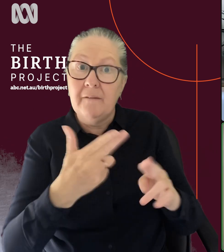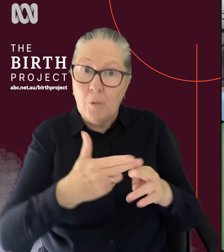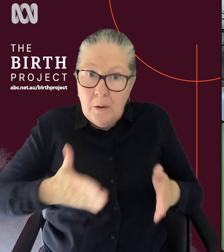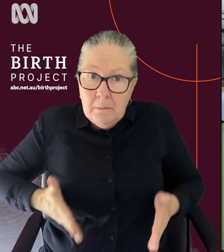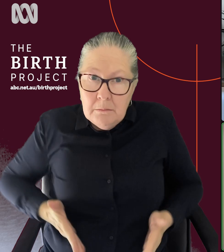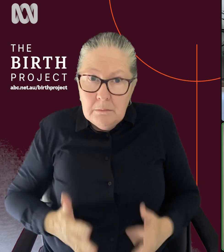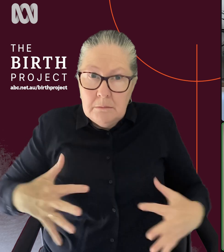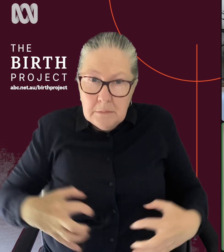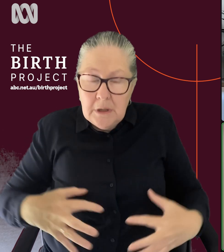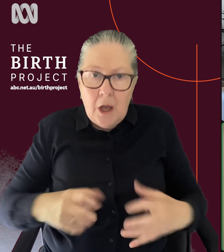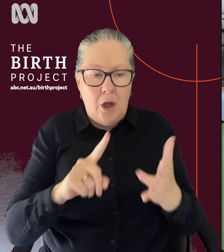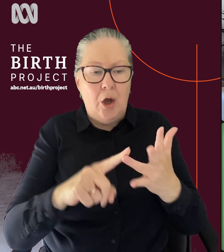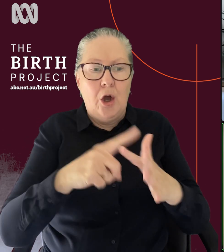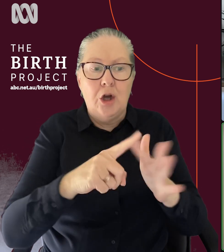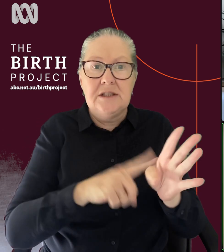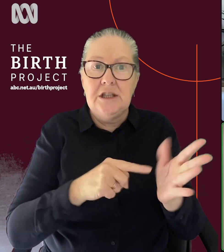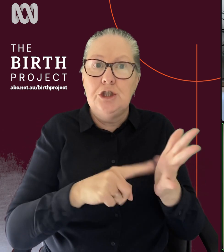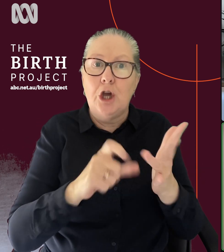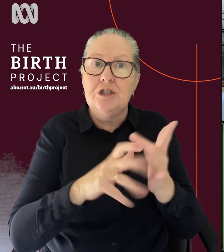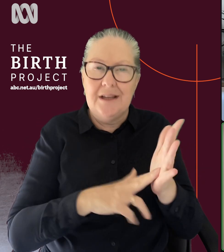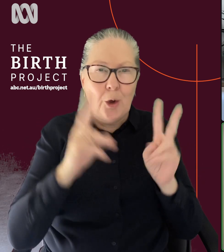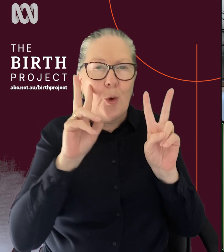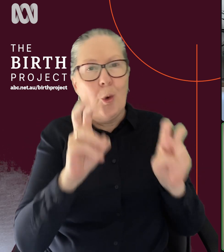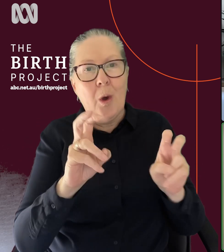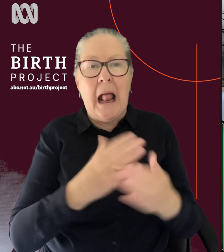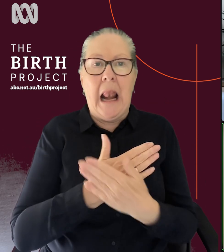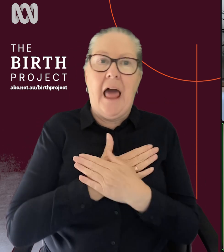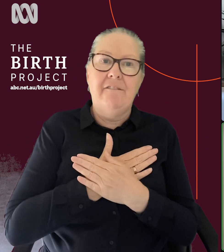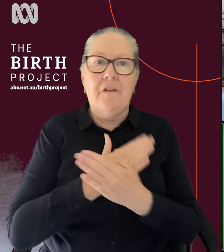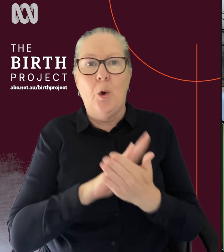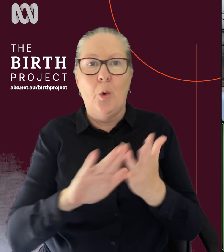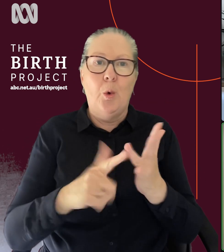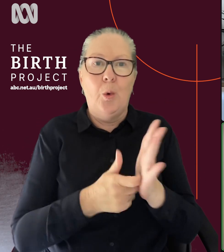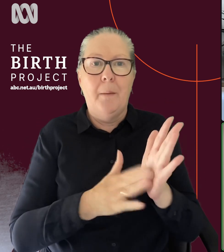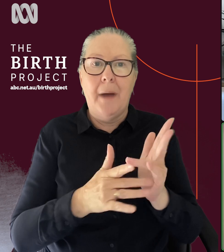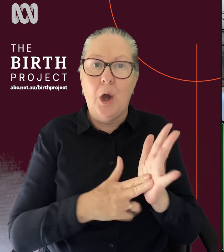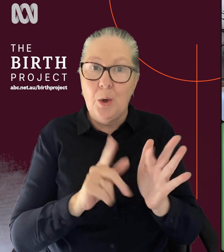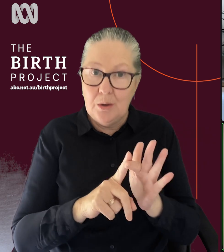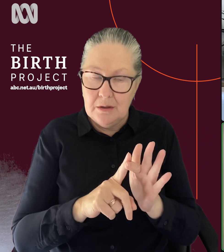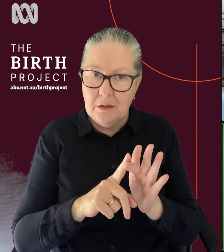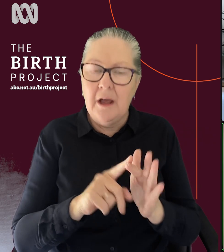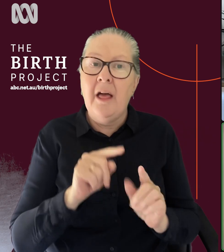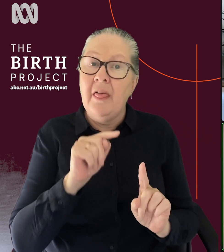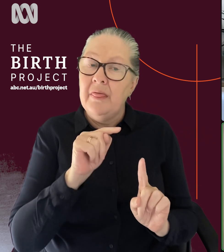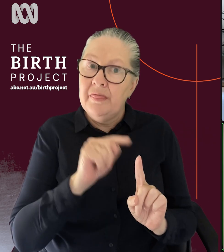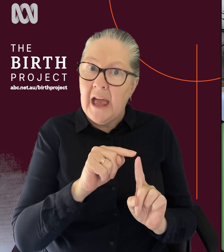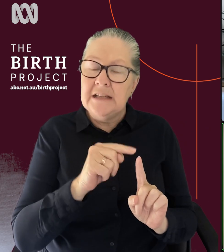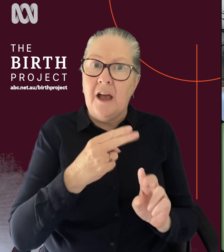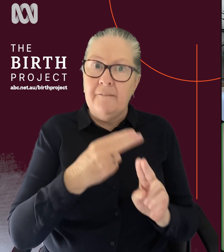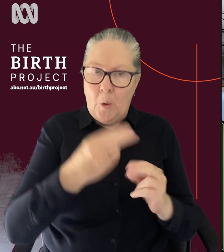is oxytocin. And that is like the love, they call it the love kind of hormone. And that you need to encourage that in the birth